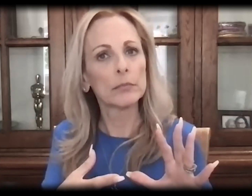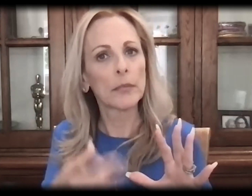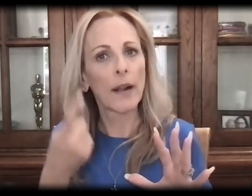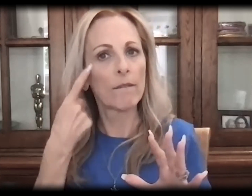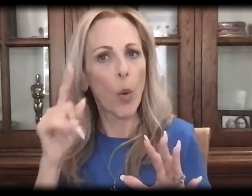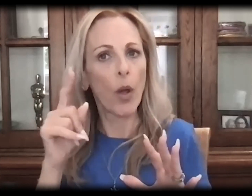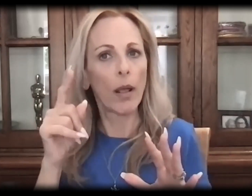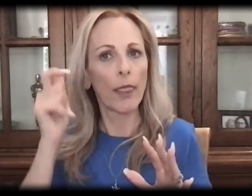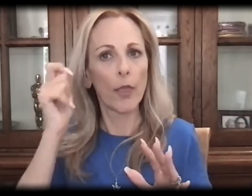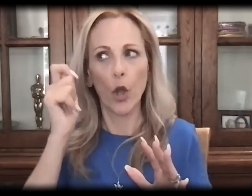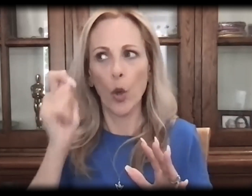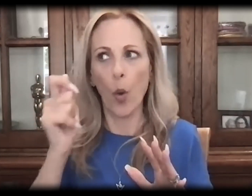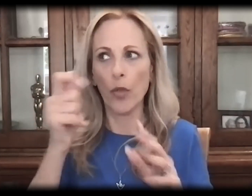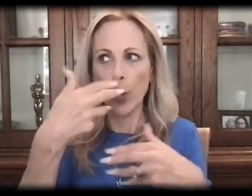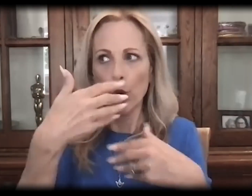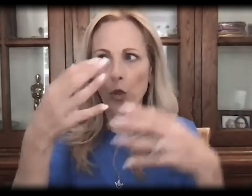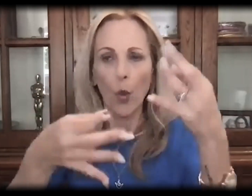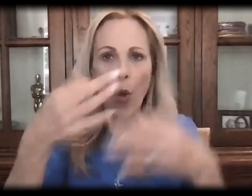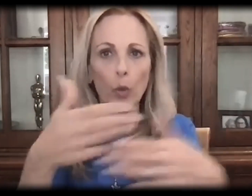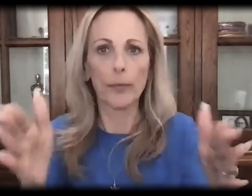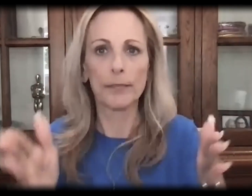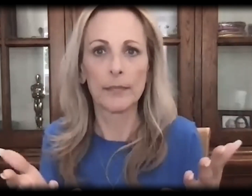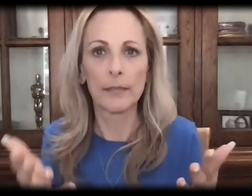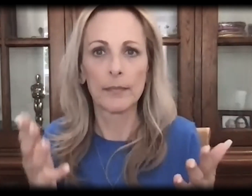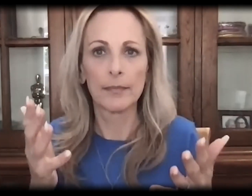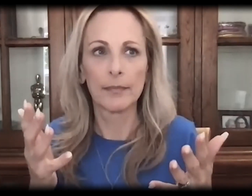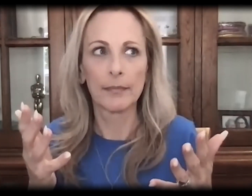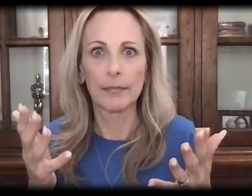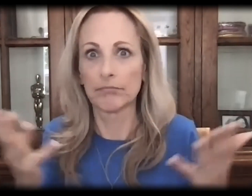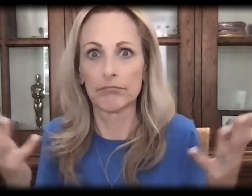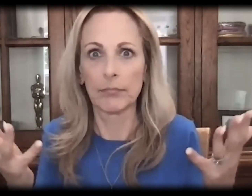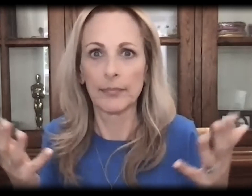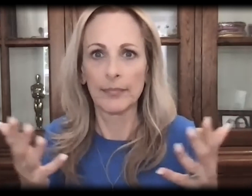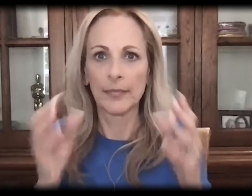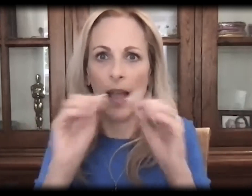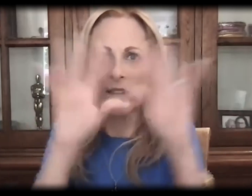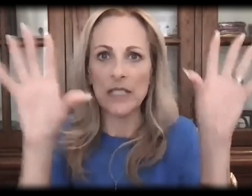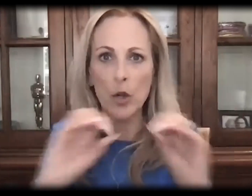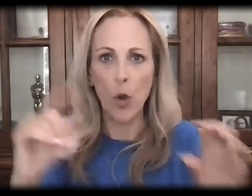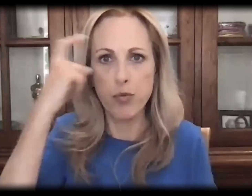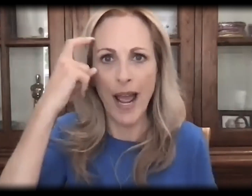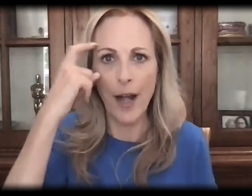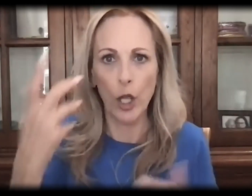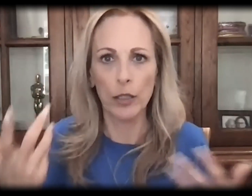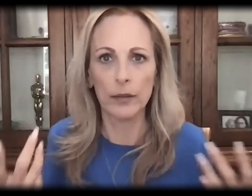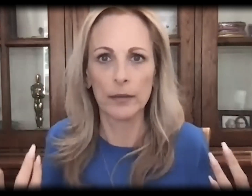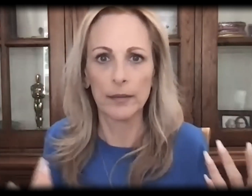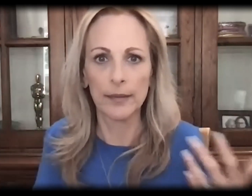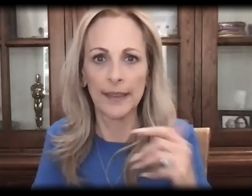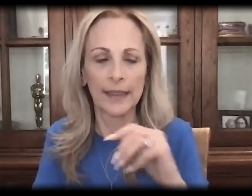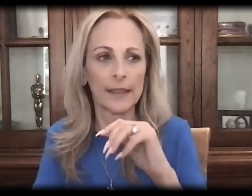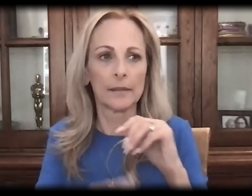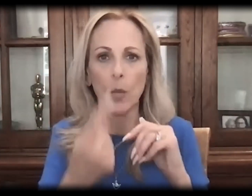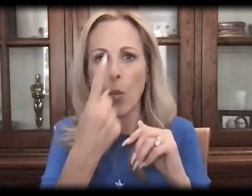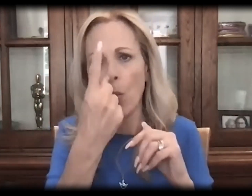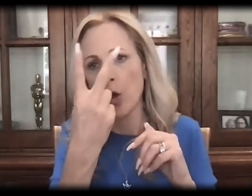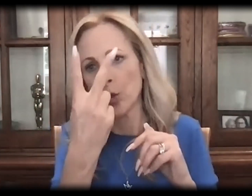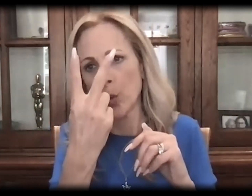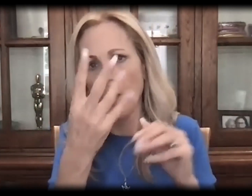the set. And in this particular set, I would need an interpreter in the courtroom. Obviously, it's a no-brainer. I